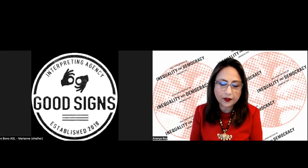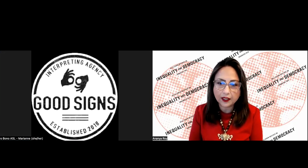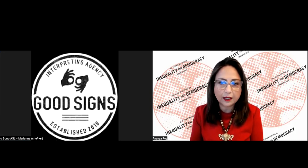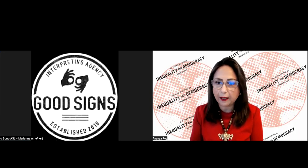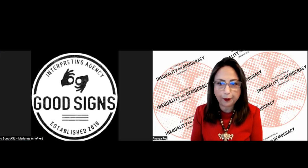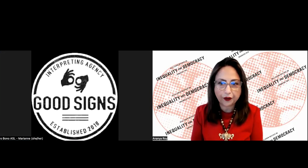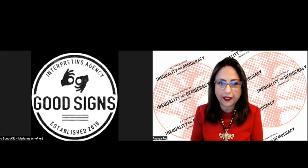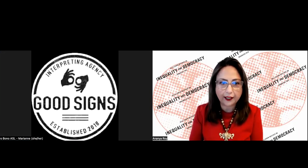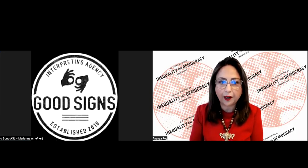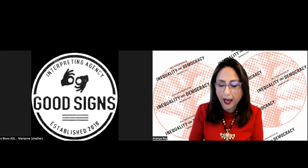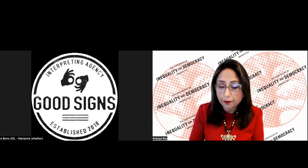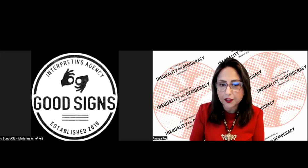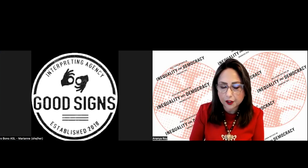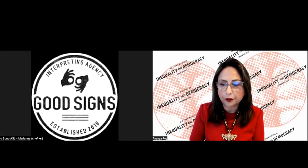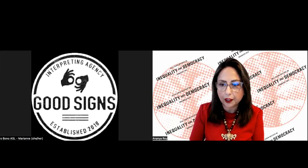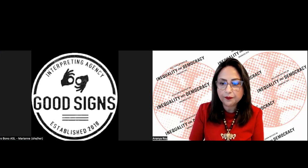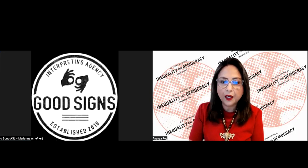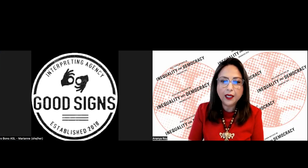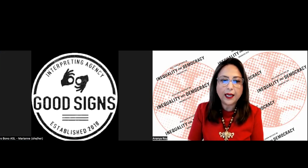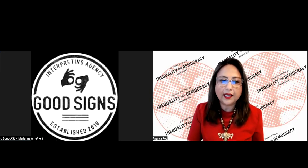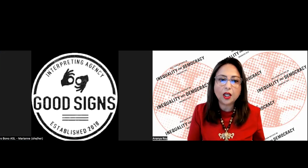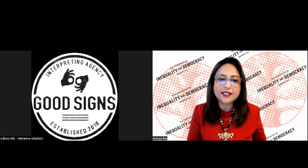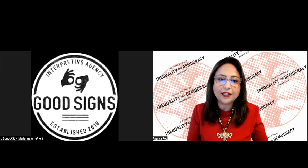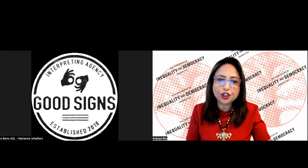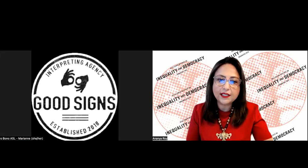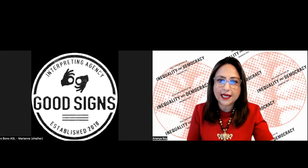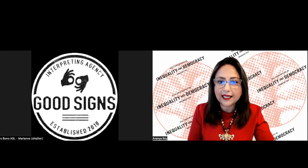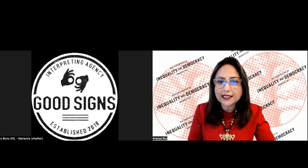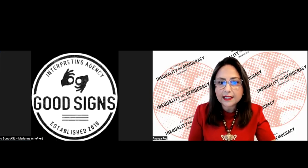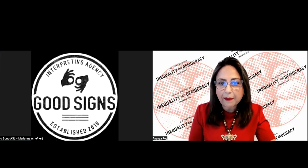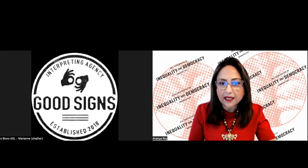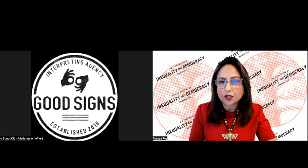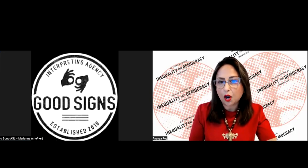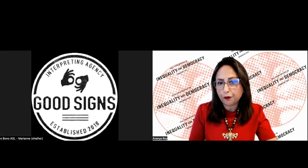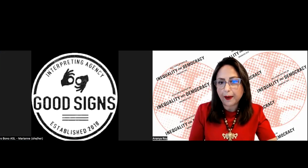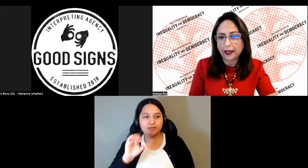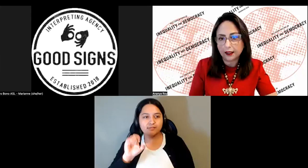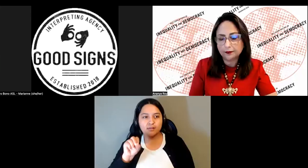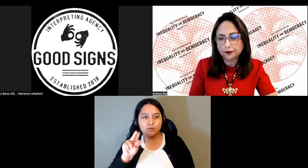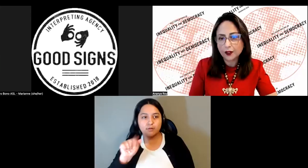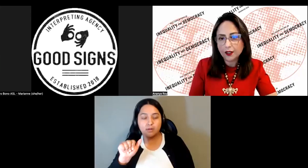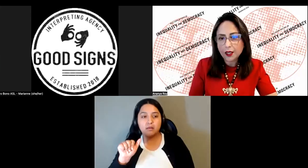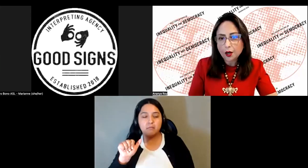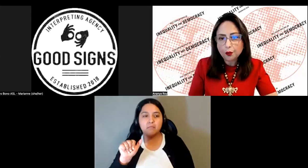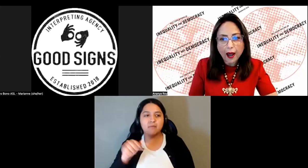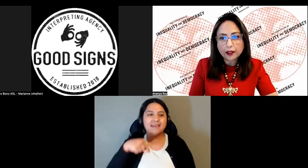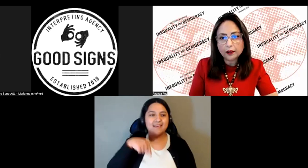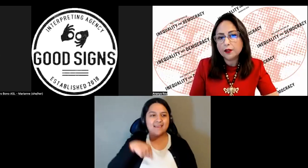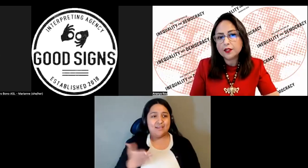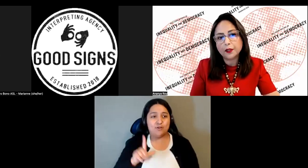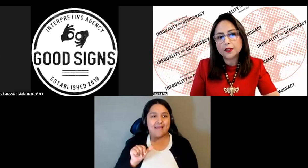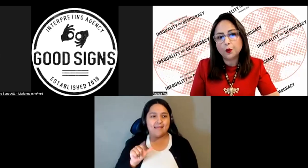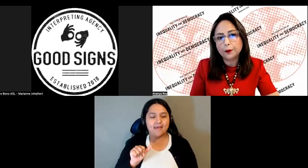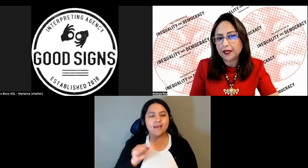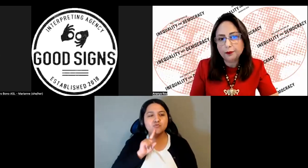I'm thinking about Puerto Aligra and Barcelona. In Los Angeles, it is a space of rebellion. Radical